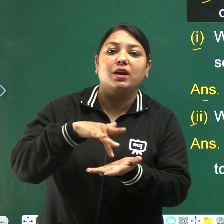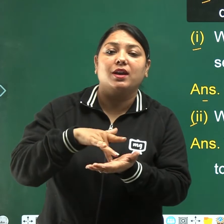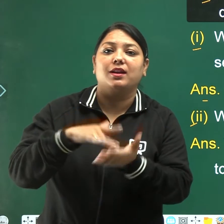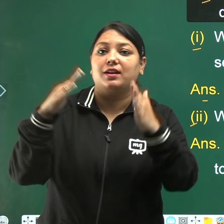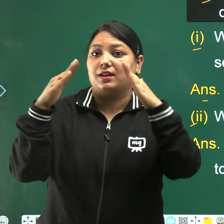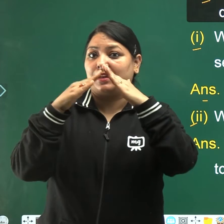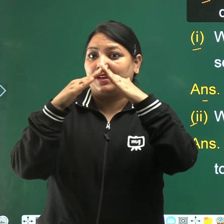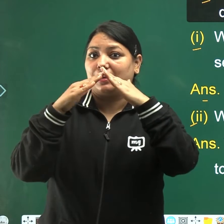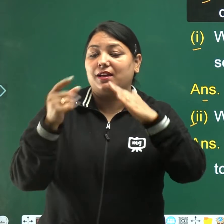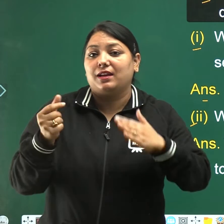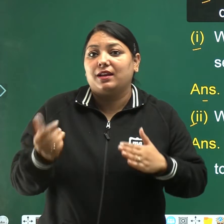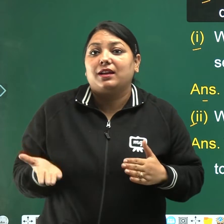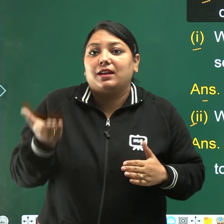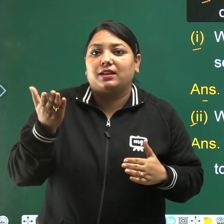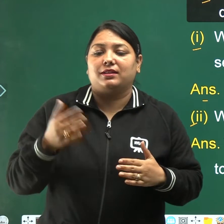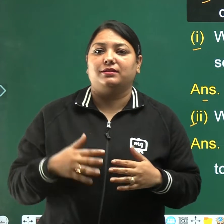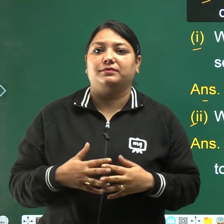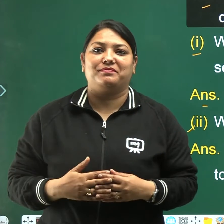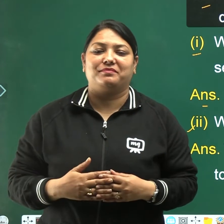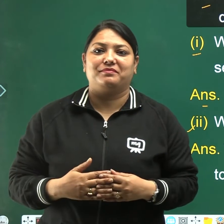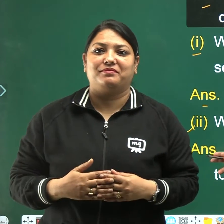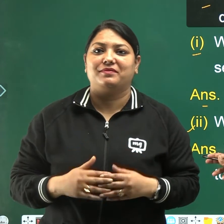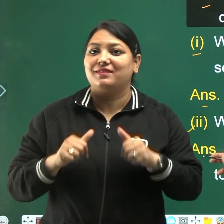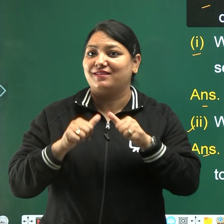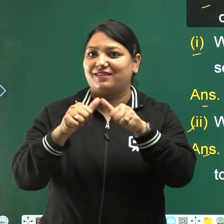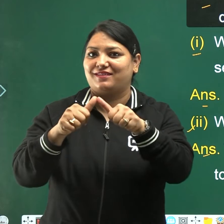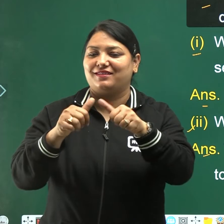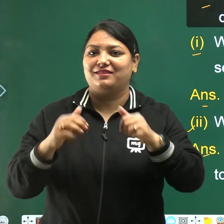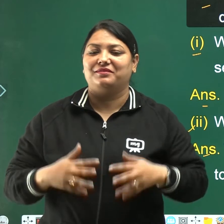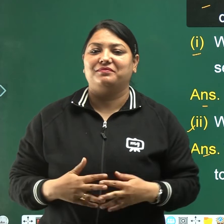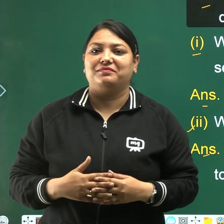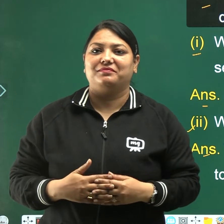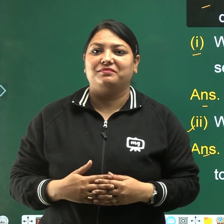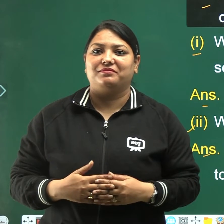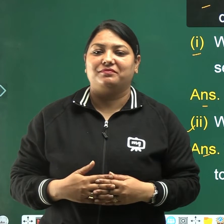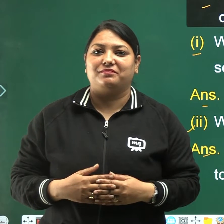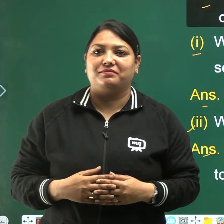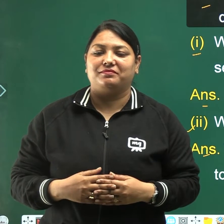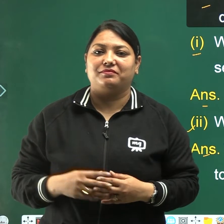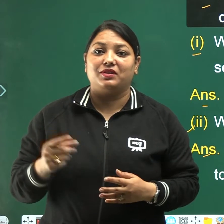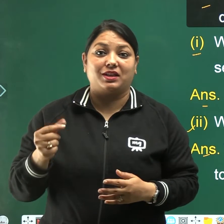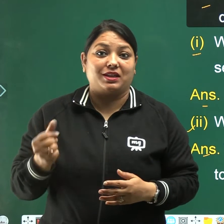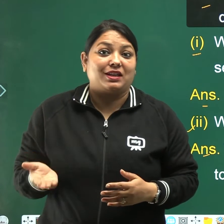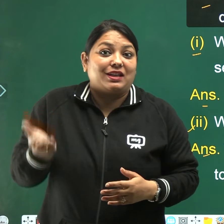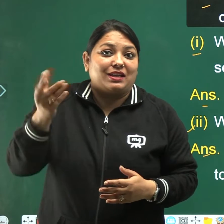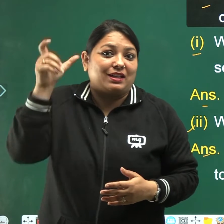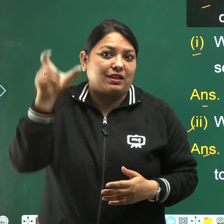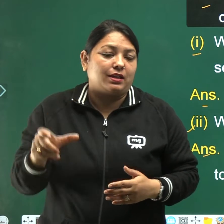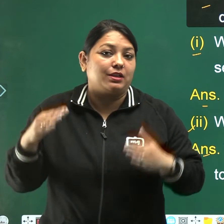Question 3, answer is, the rich man lived